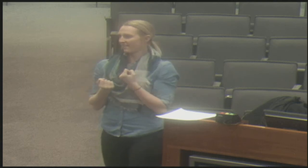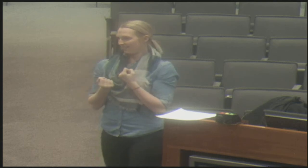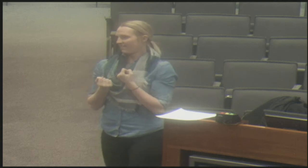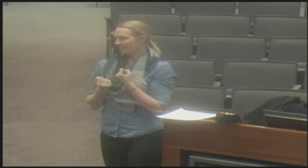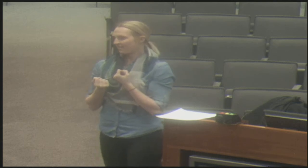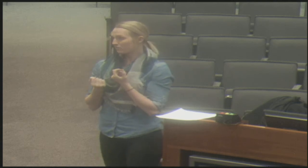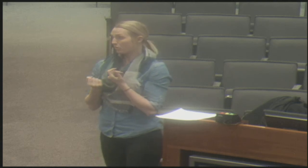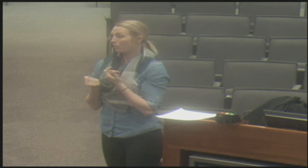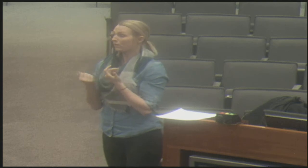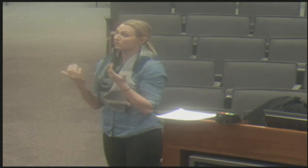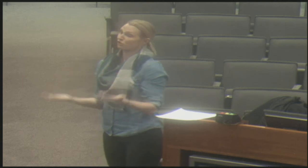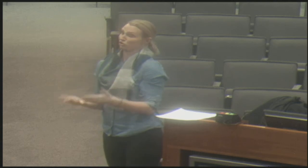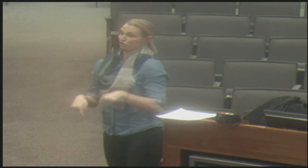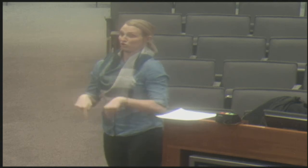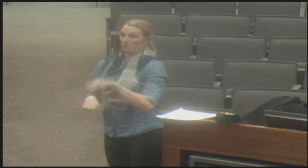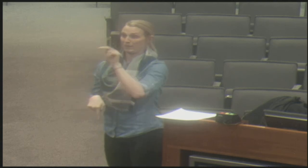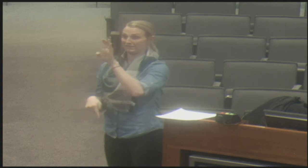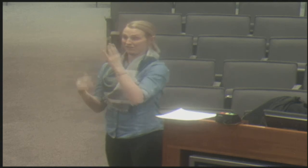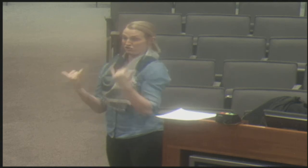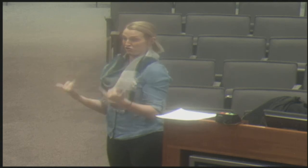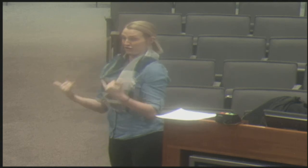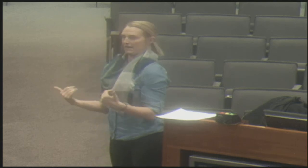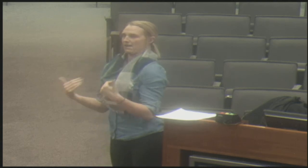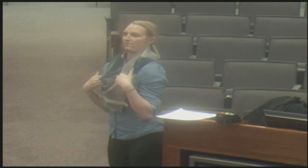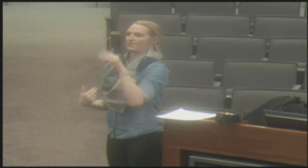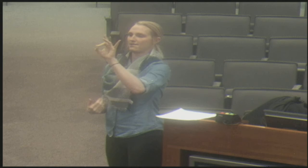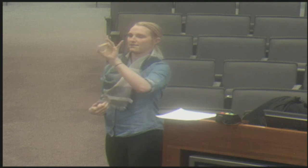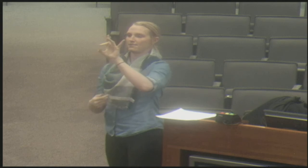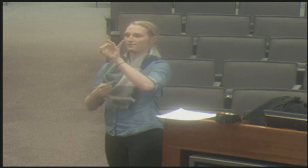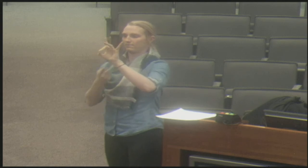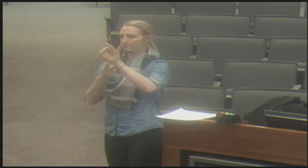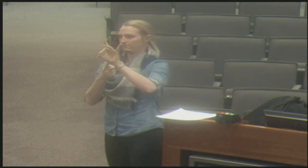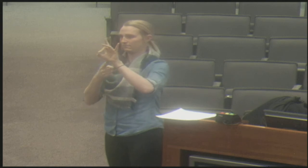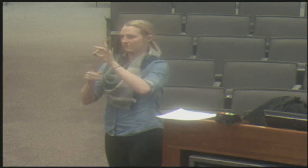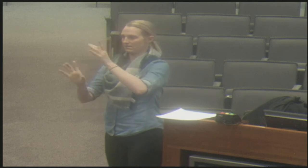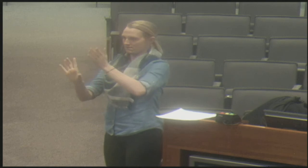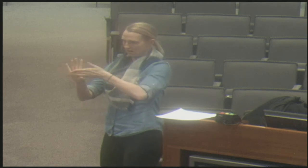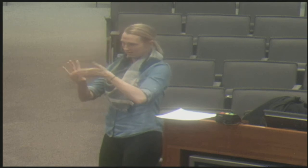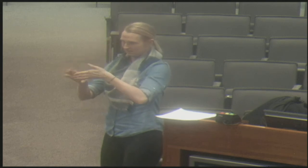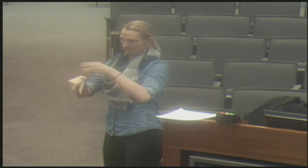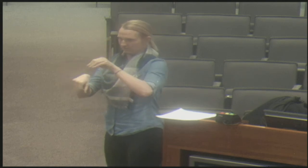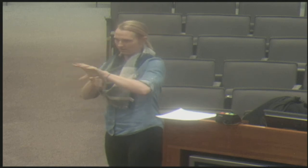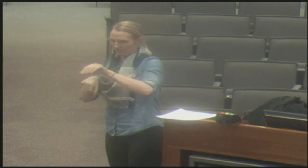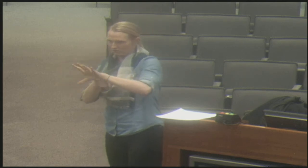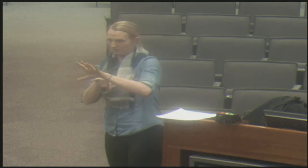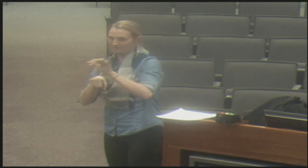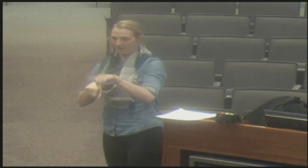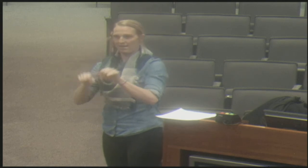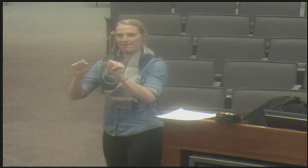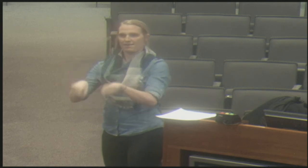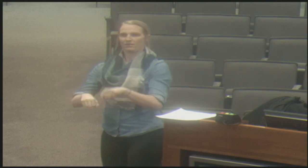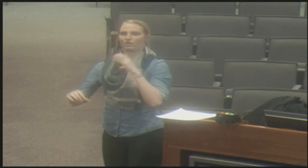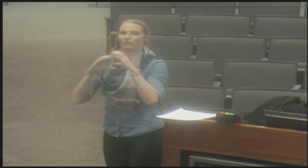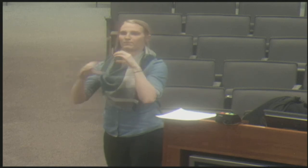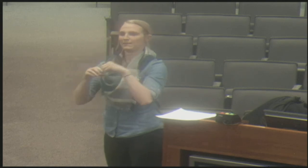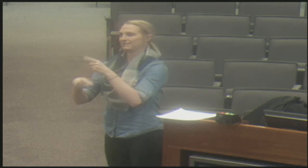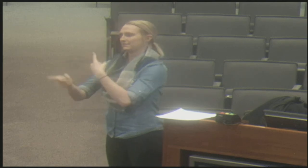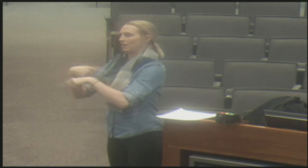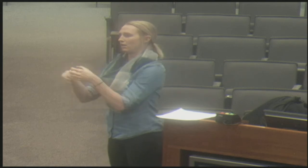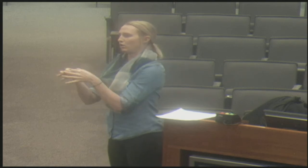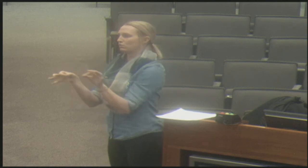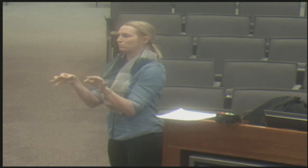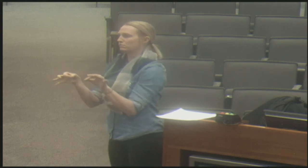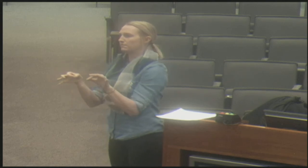are being provided by a therapist. So the best way to deliver those services is by direct communication. Here in the state of Nebraska, we have eight